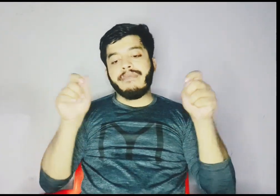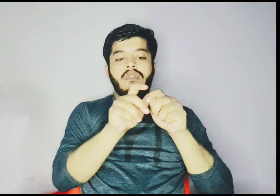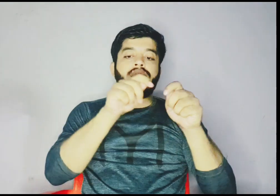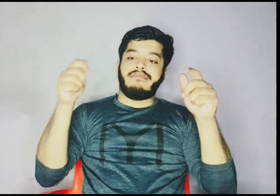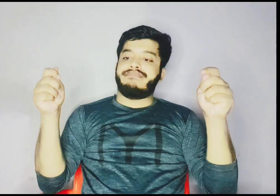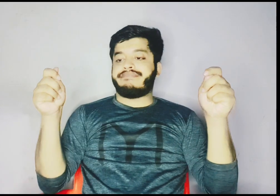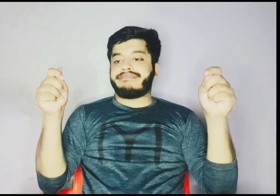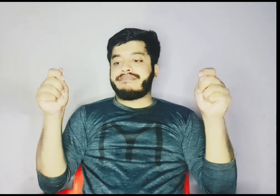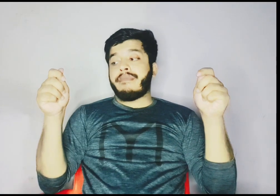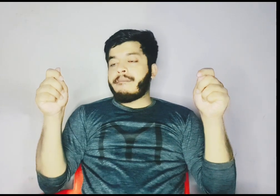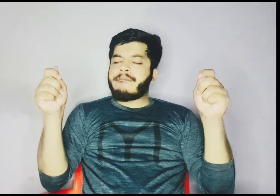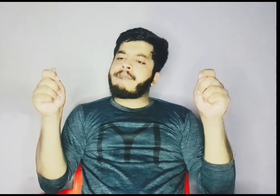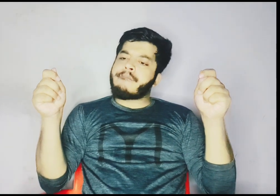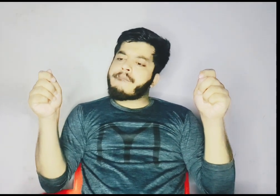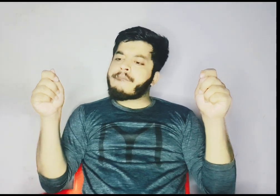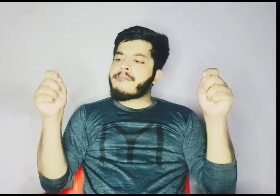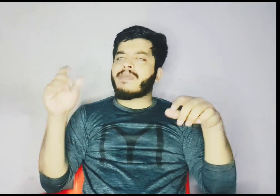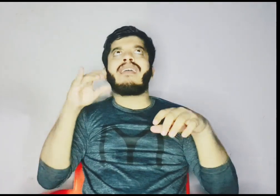Fly so high, I'm hypnotized.